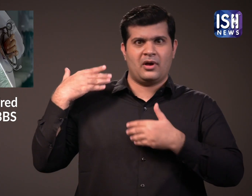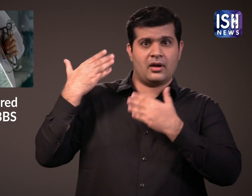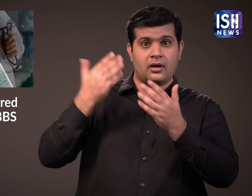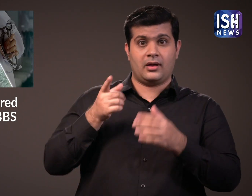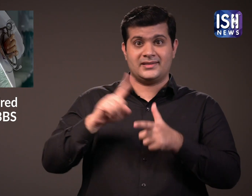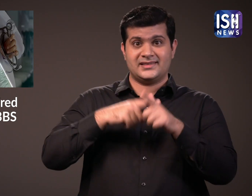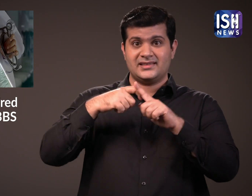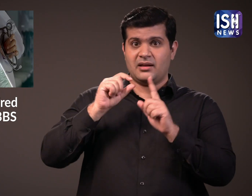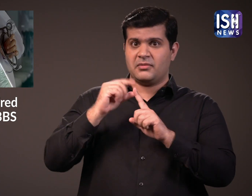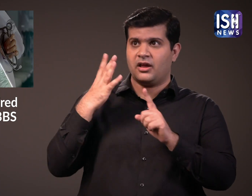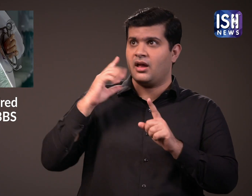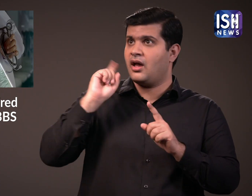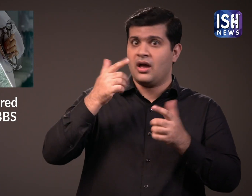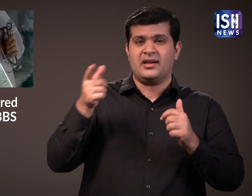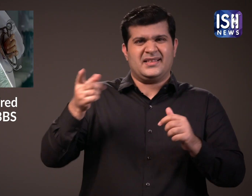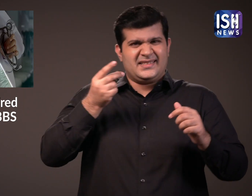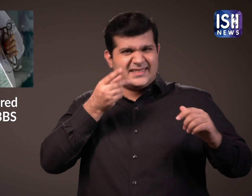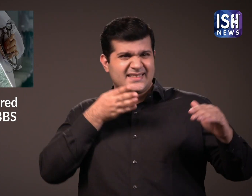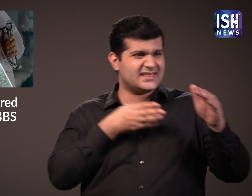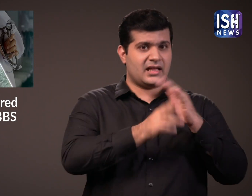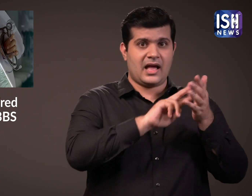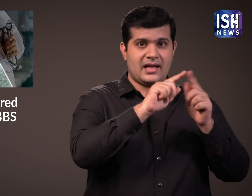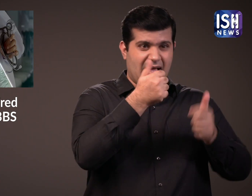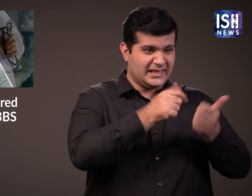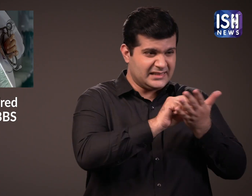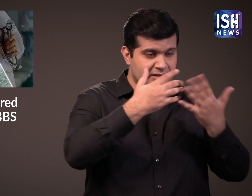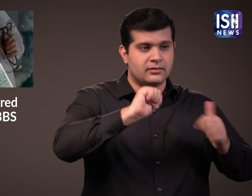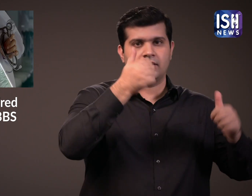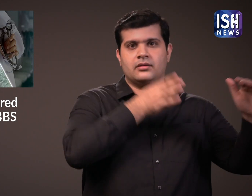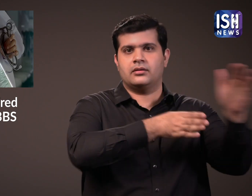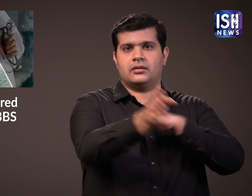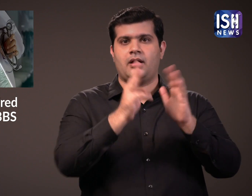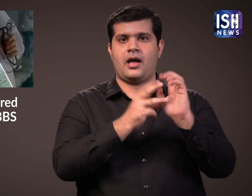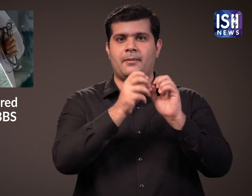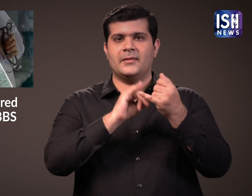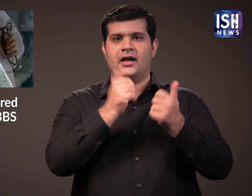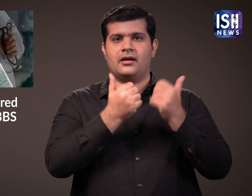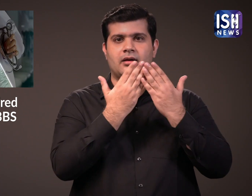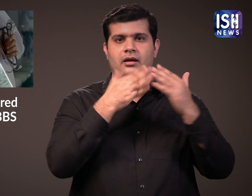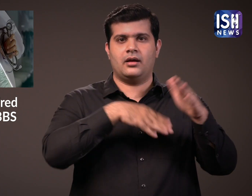Since there was no verdict, Pradhan was able to appear for the exam and secure an admission.